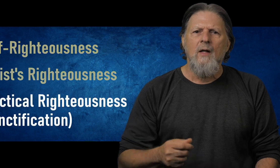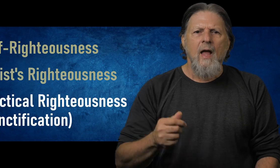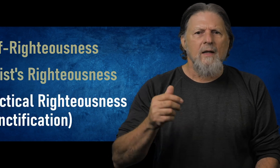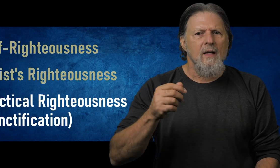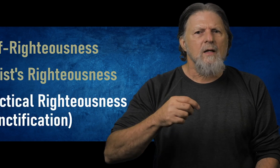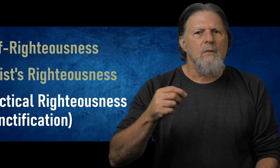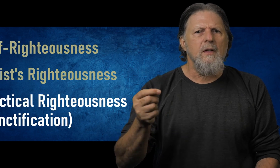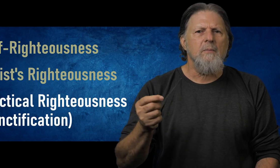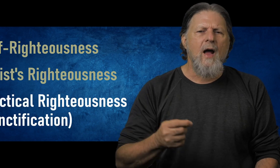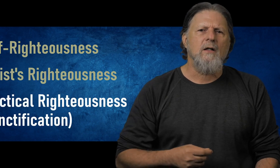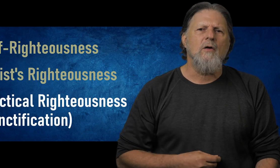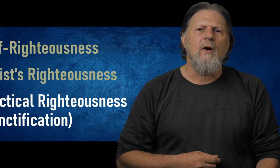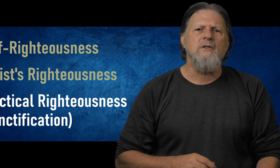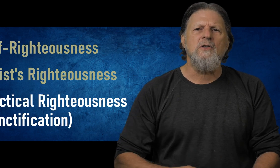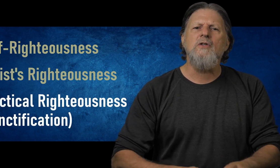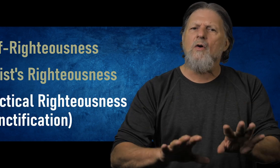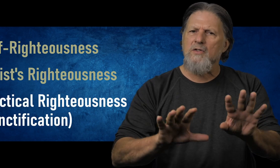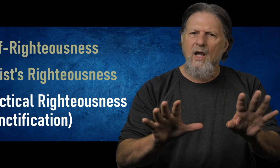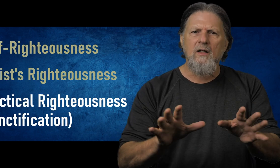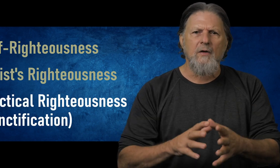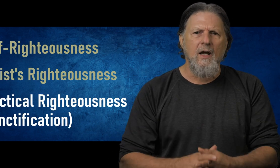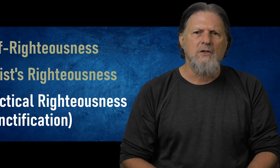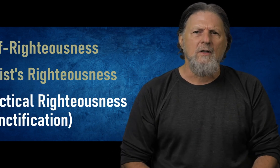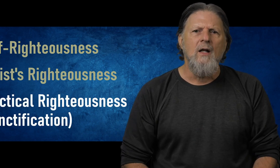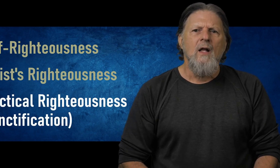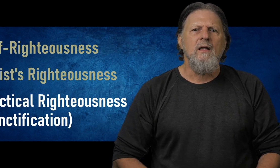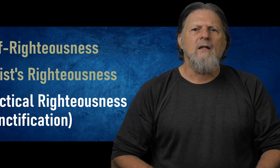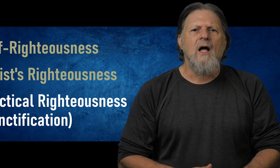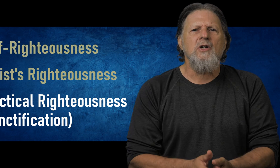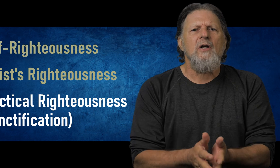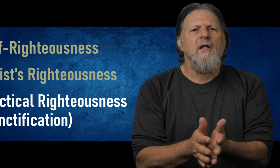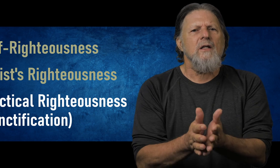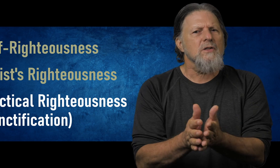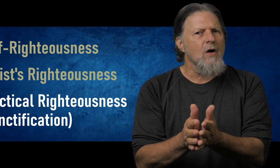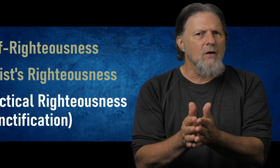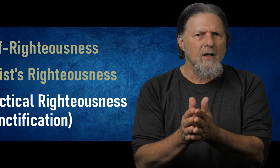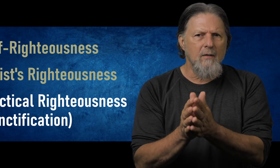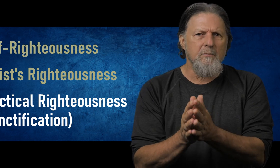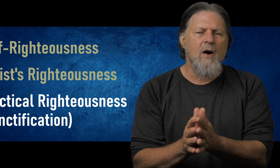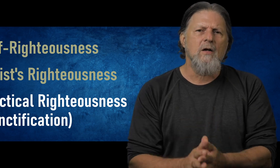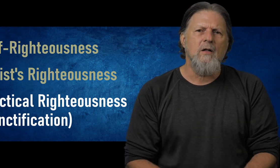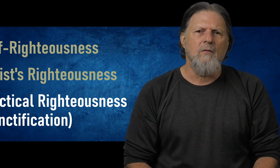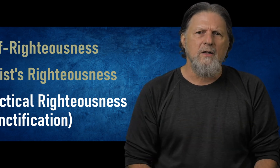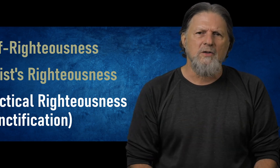And then there would be the practical righteousness or sanctification. Theologically, this is called imparted righteousness.